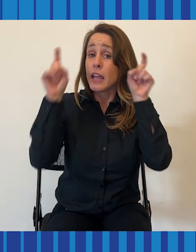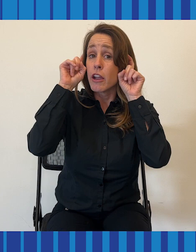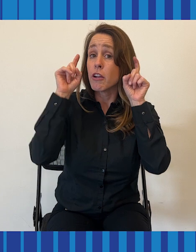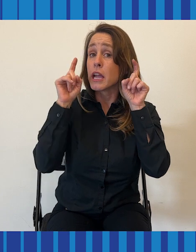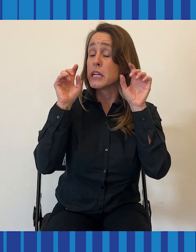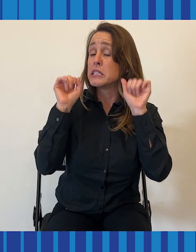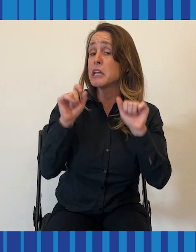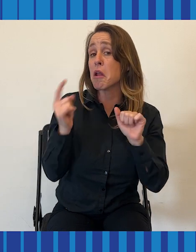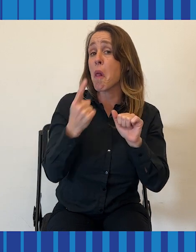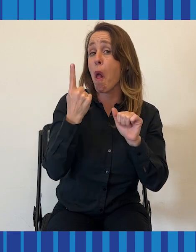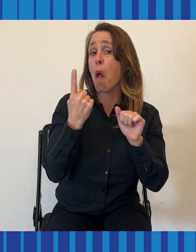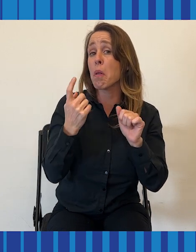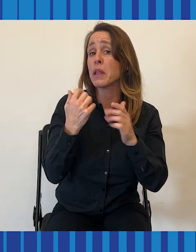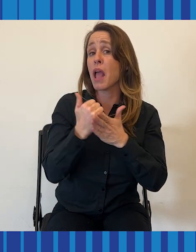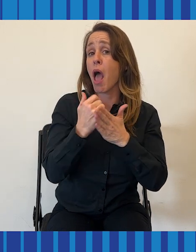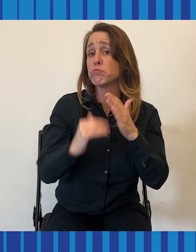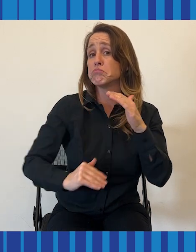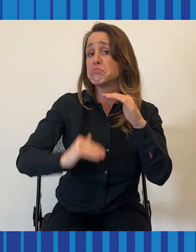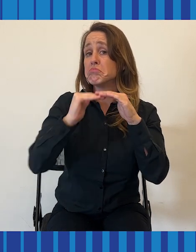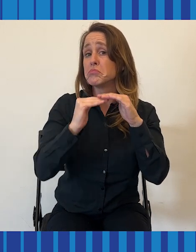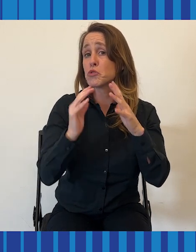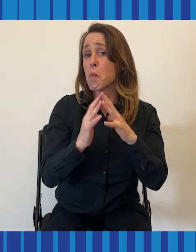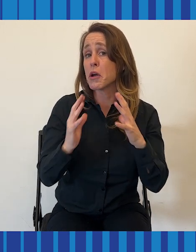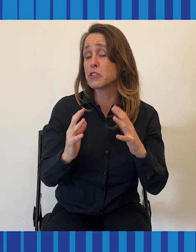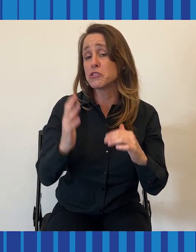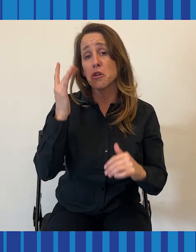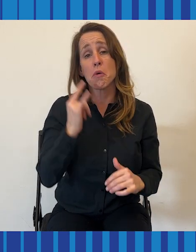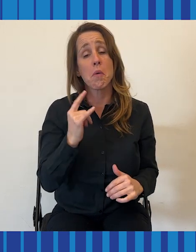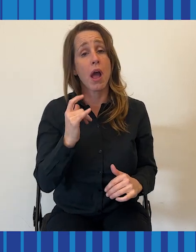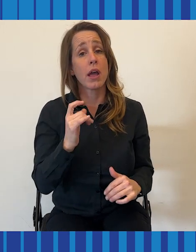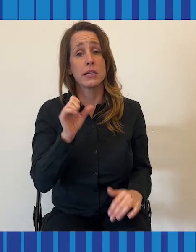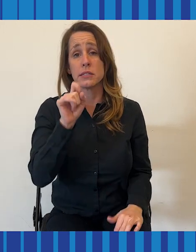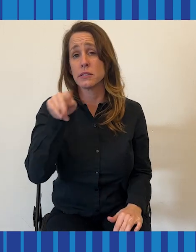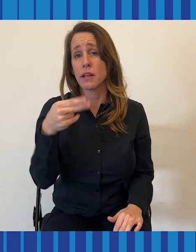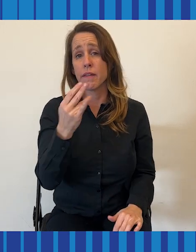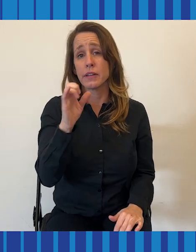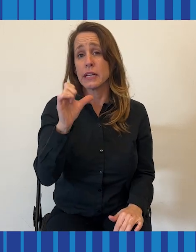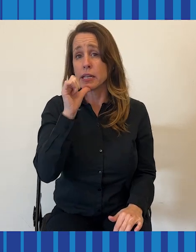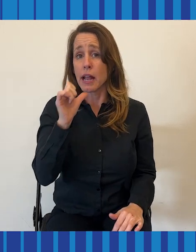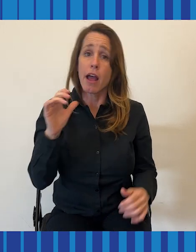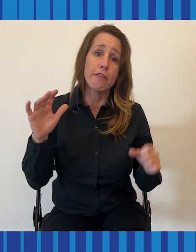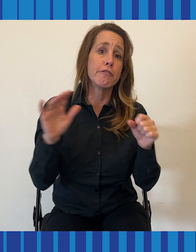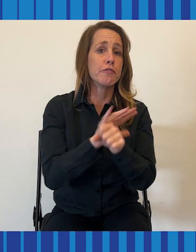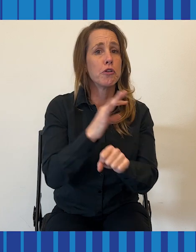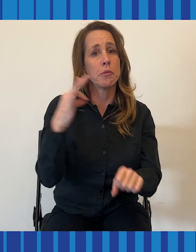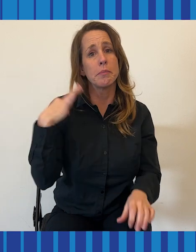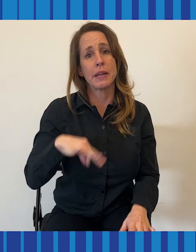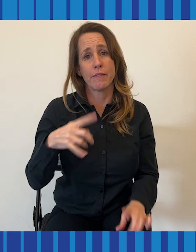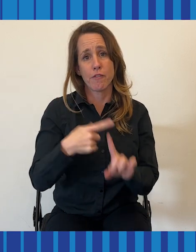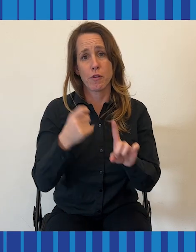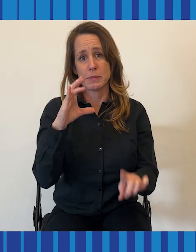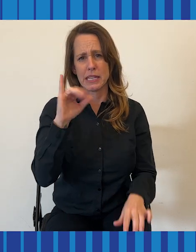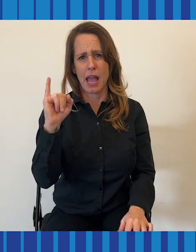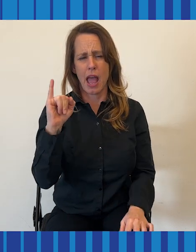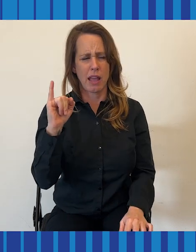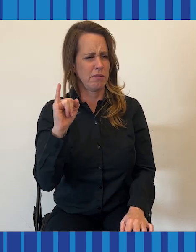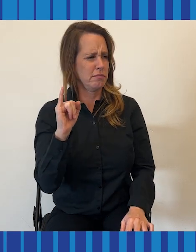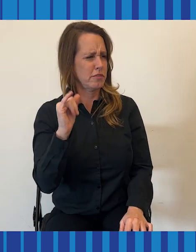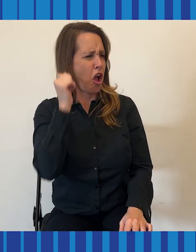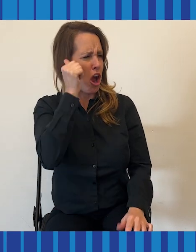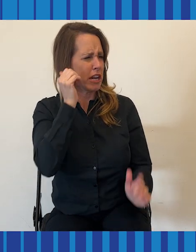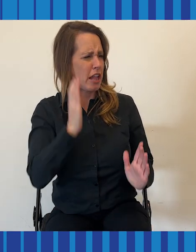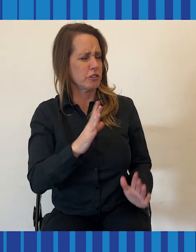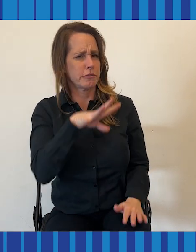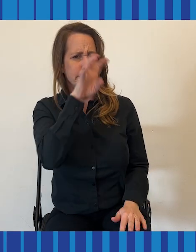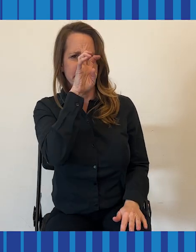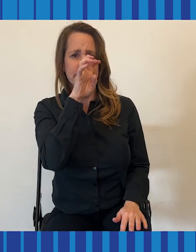Hearing aids can only help so much. Stephanie also doesn't get the full benefit of her cochlear implant, and that, too, is a mystery to